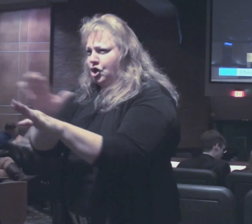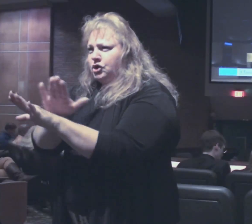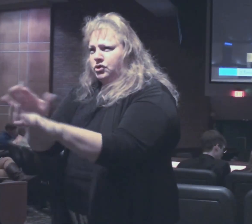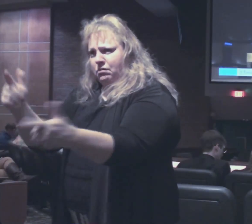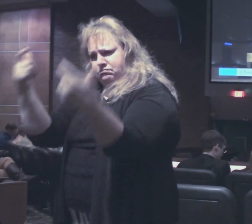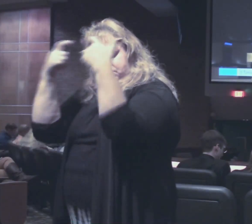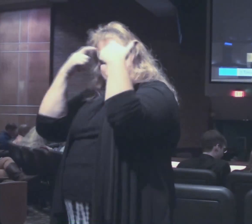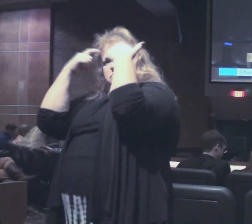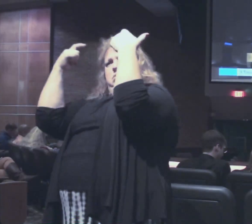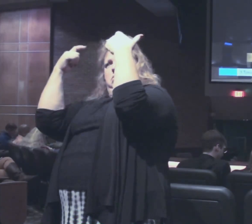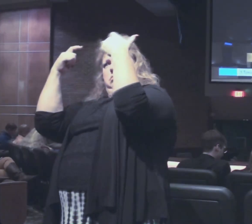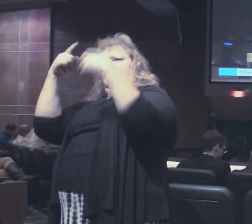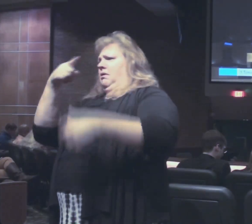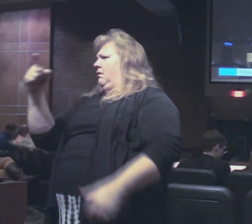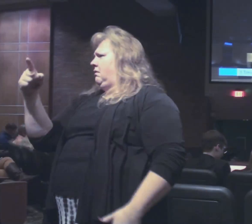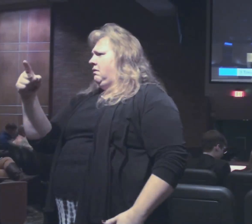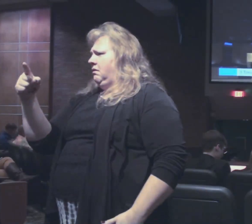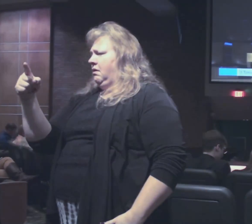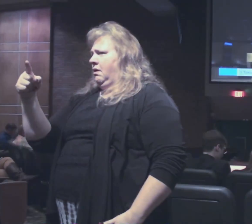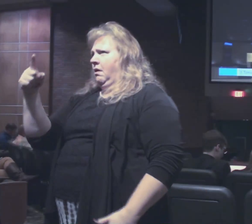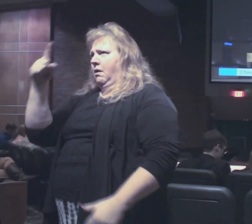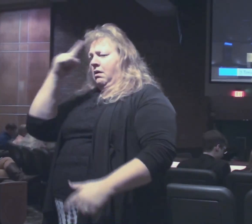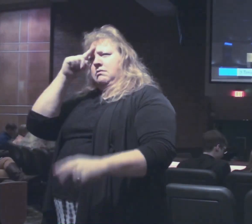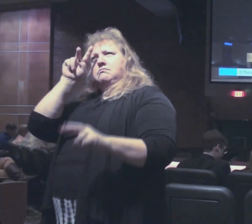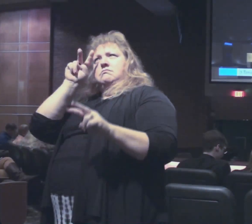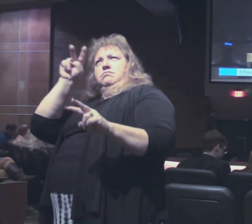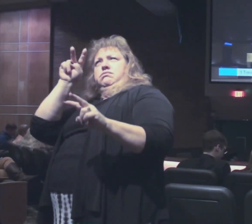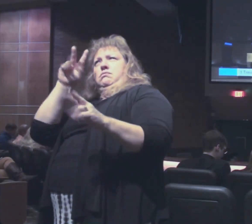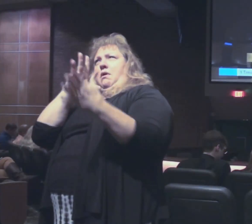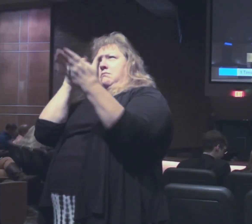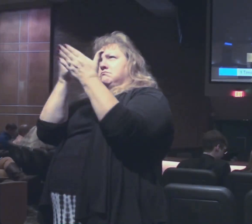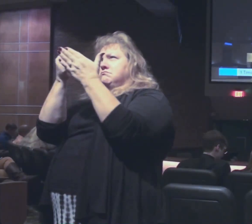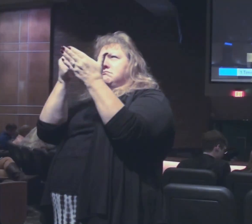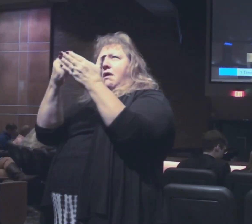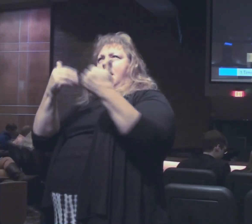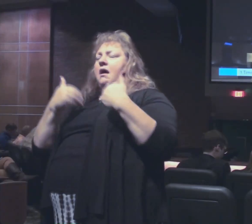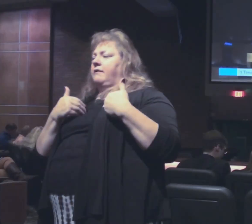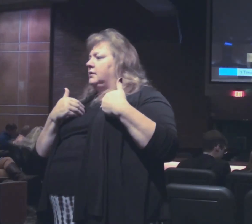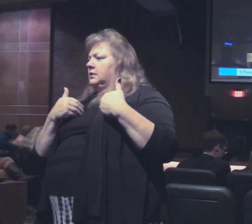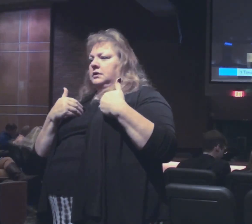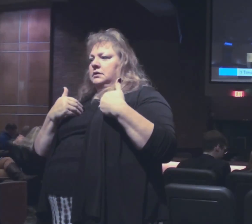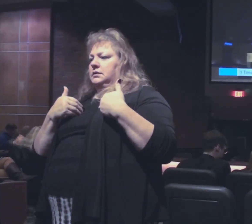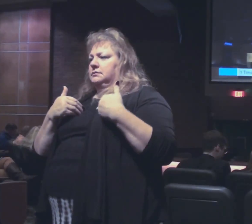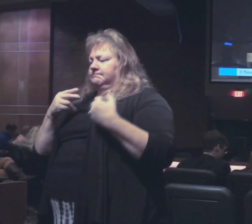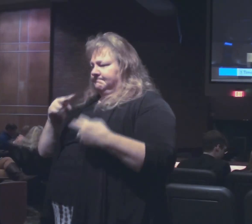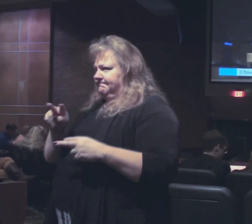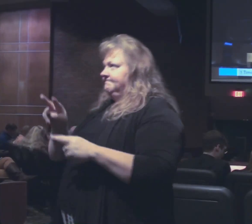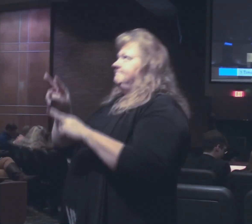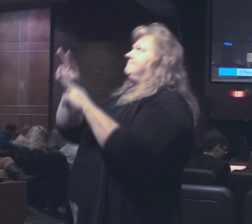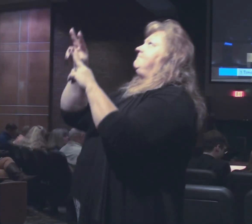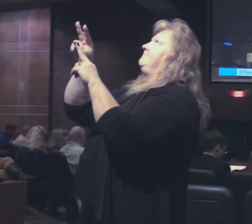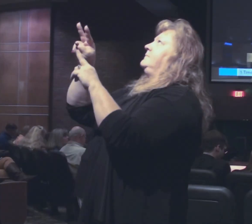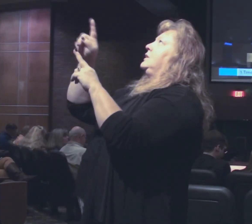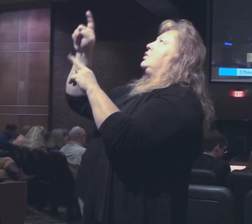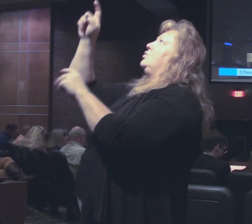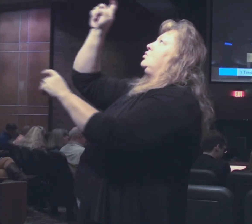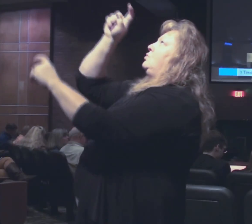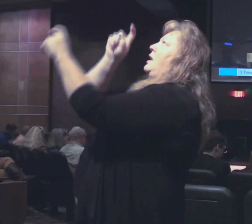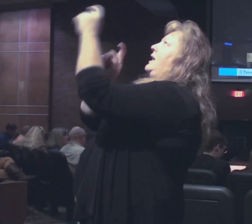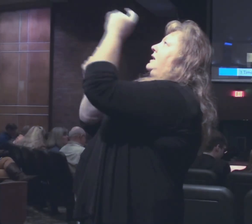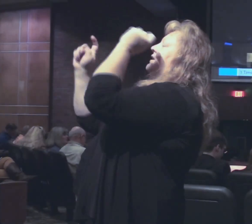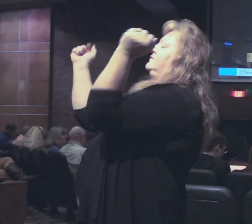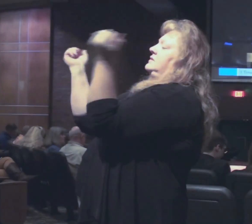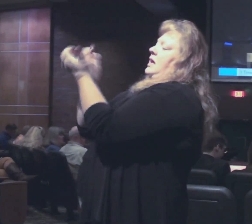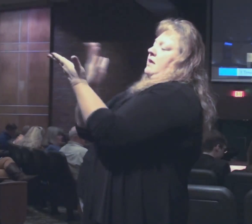be conceited. Or to fix their hope on the uncertainty of riches. But on God, who richly supplies